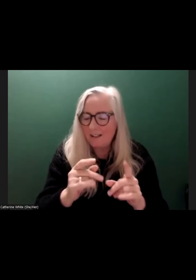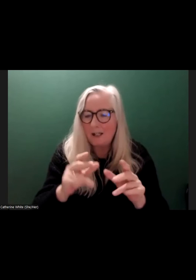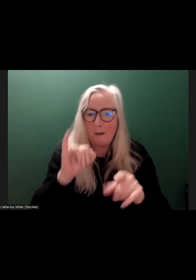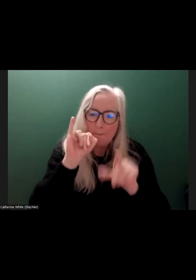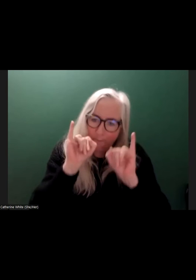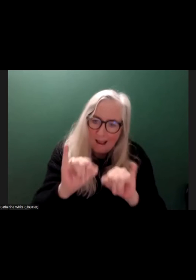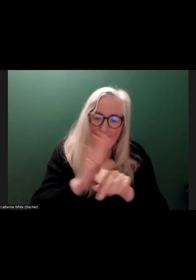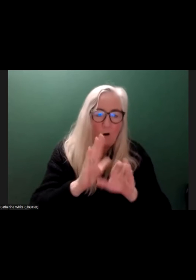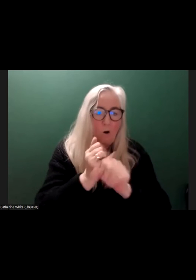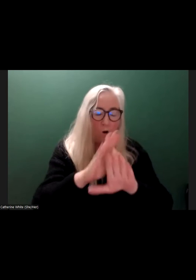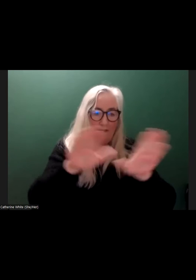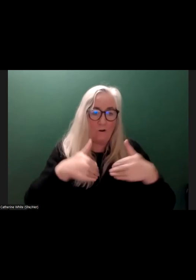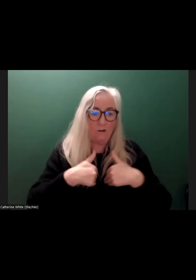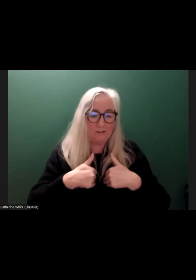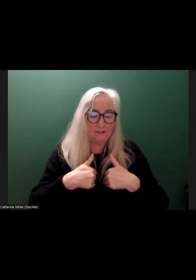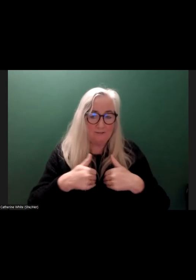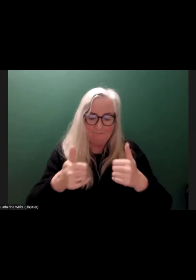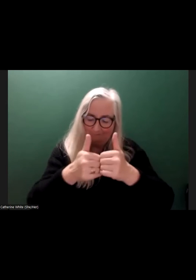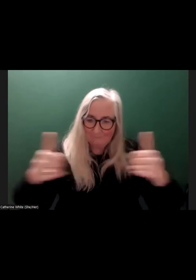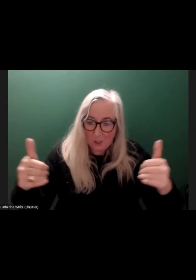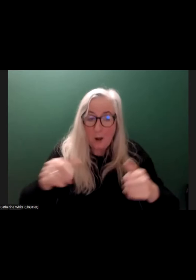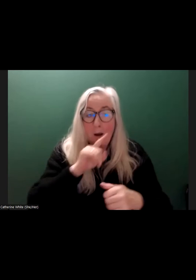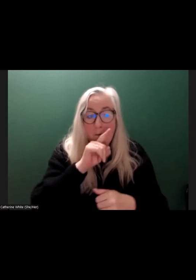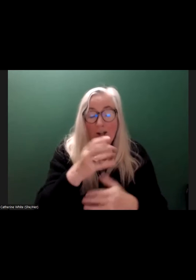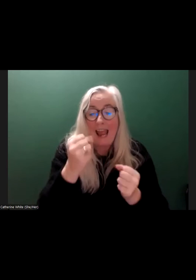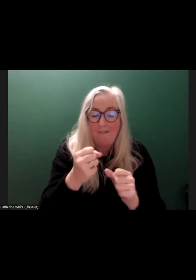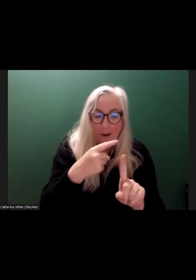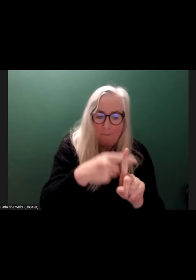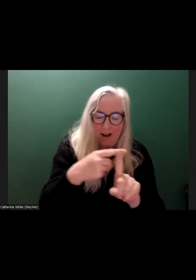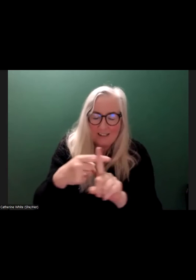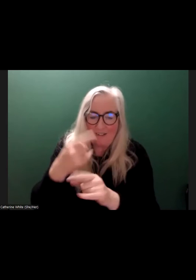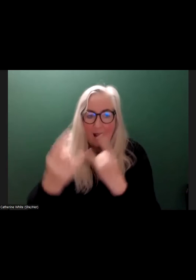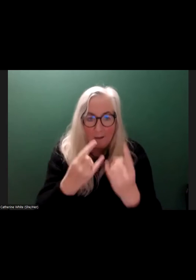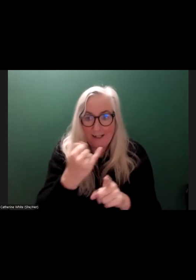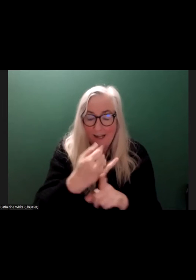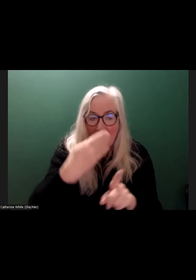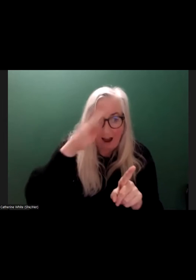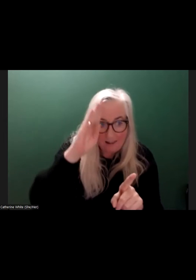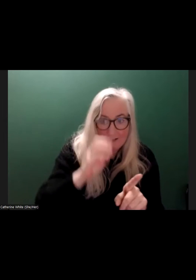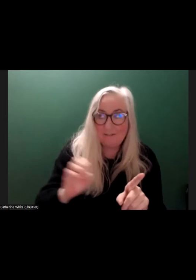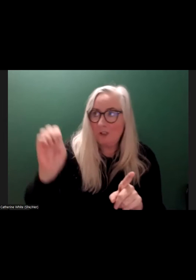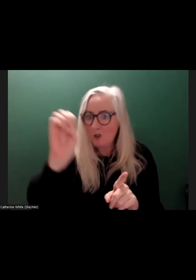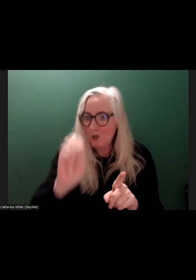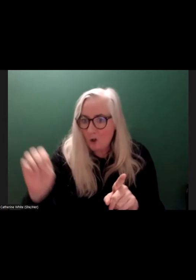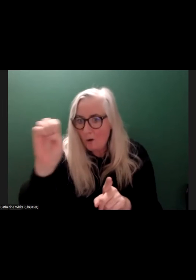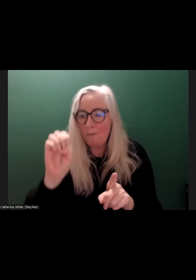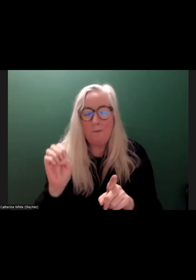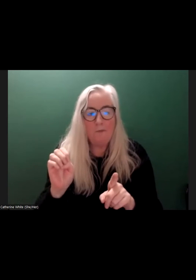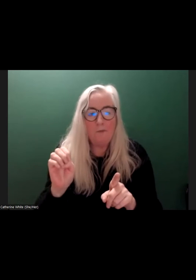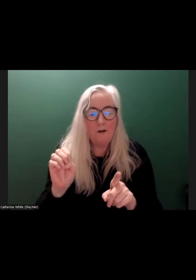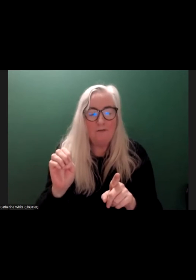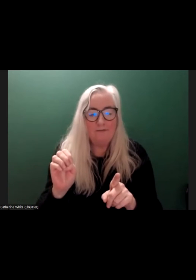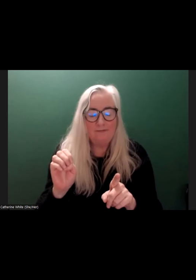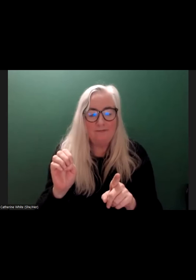of us. But there is positives happening. There's positives happening in Ireland. There's positives happening in Europe. And there's positives happening in the world.